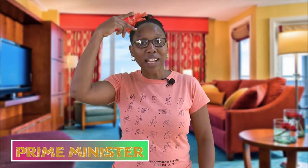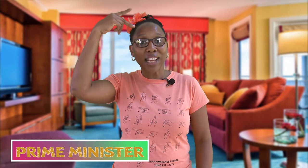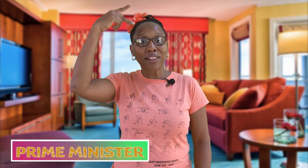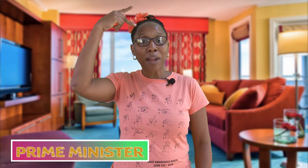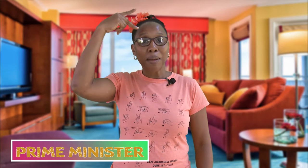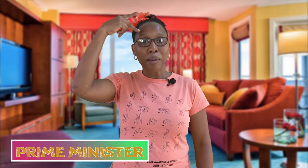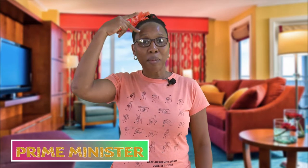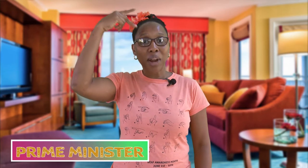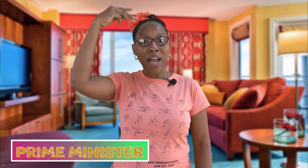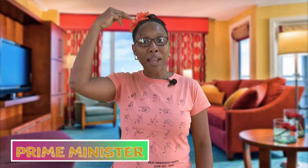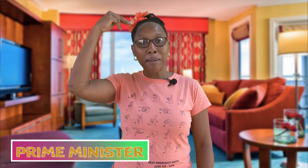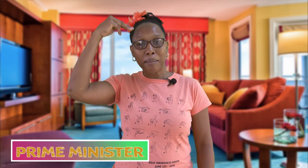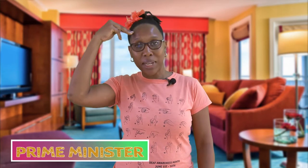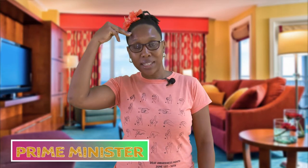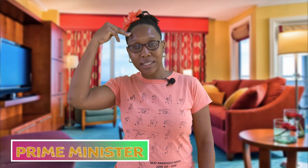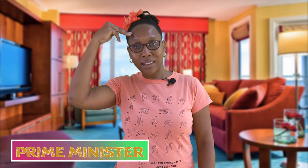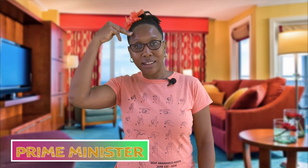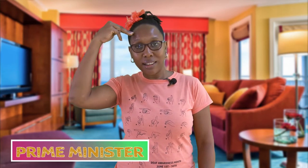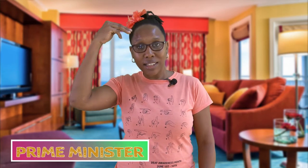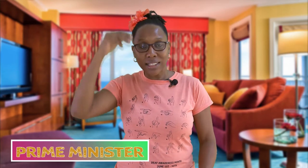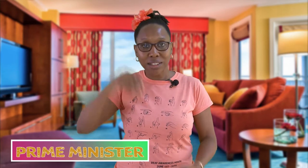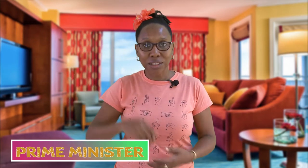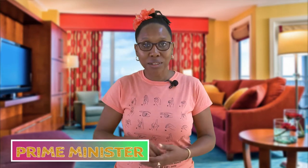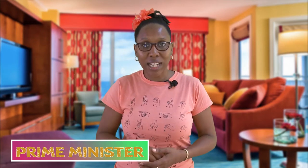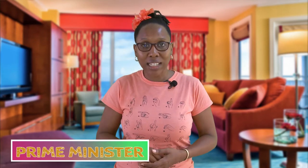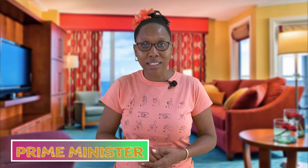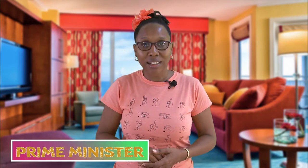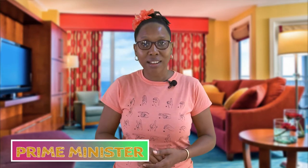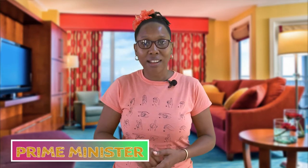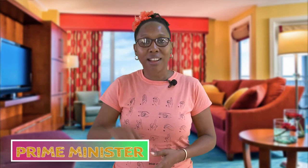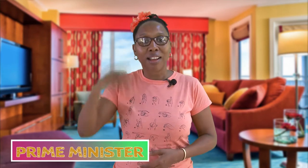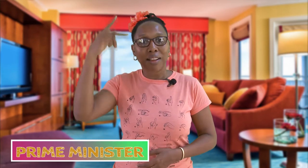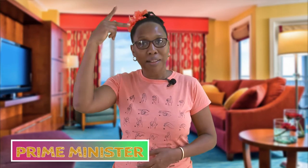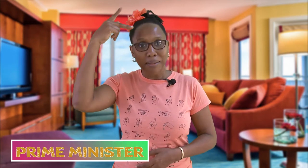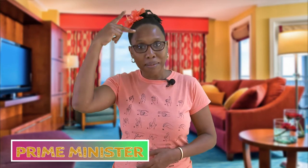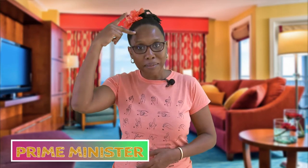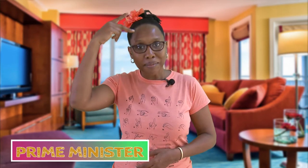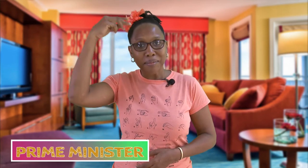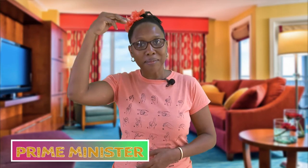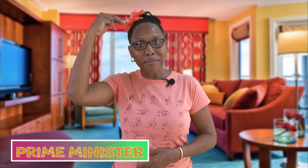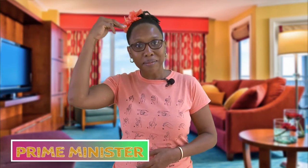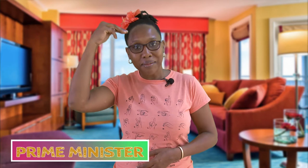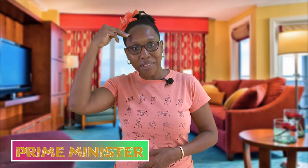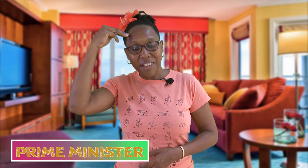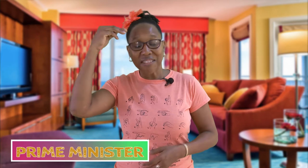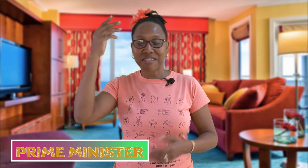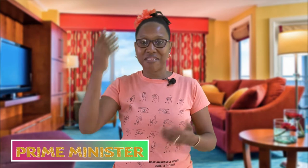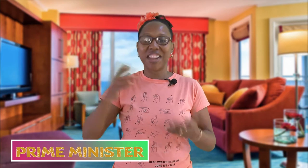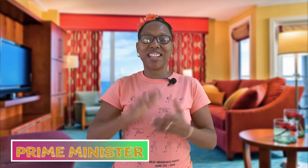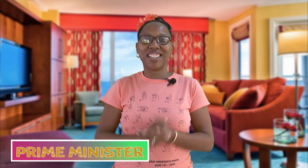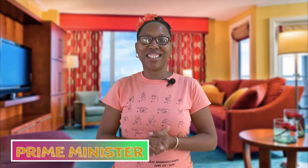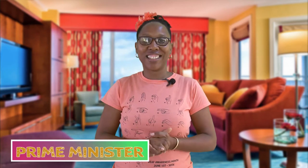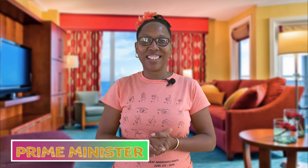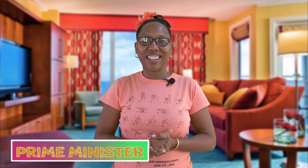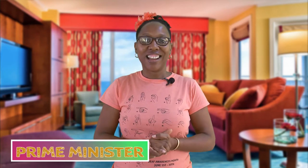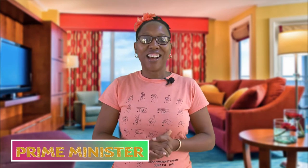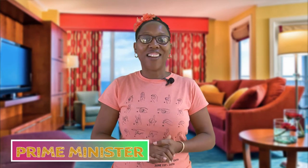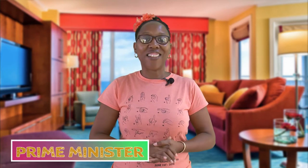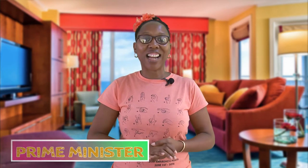of your head prime minister let's see you do that great all